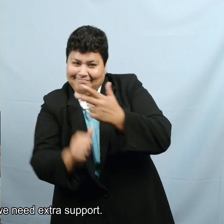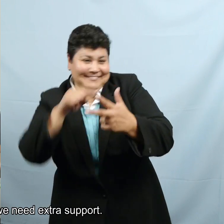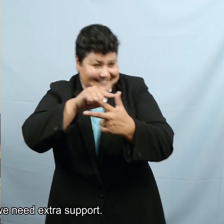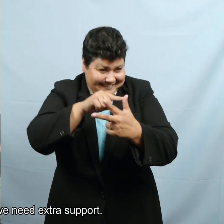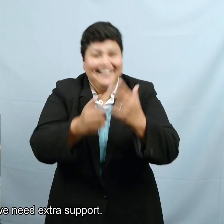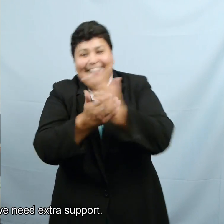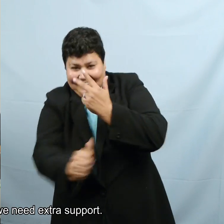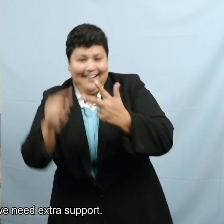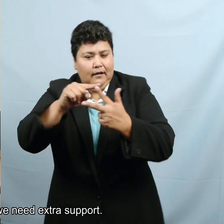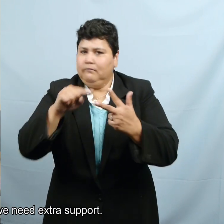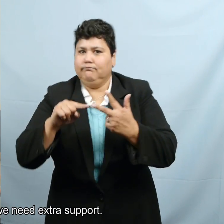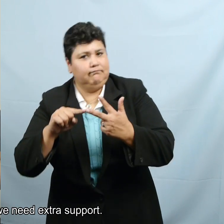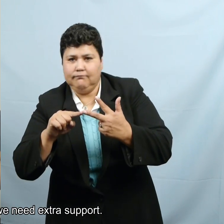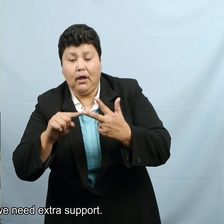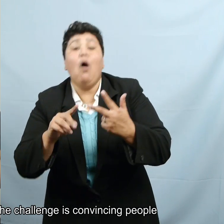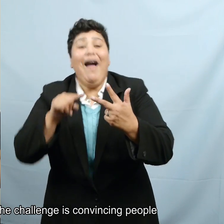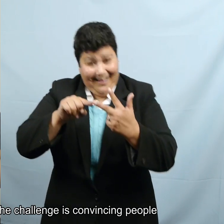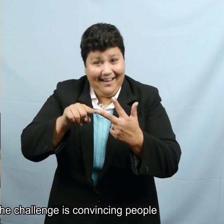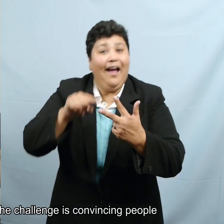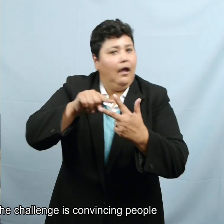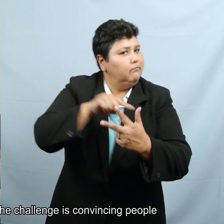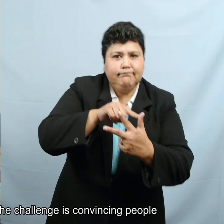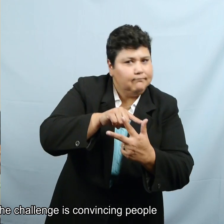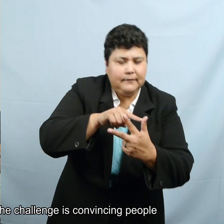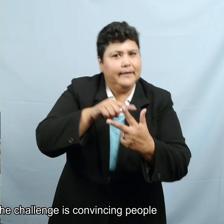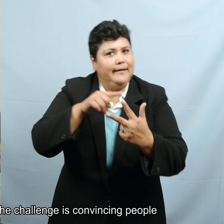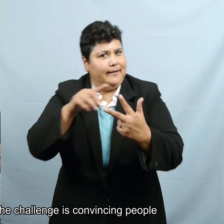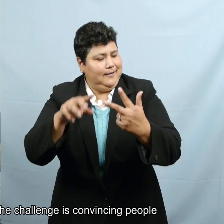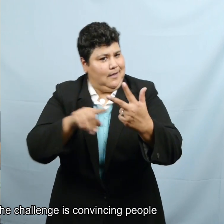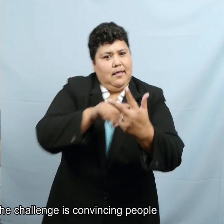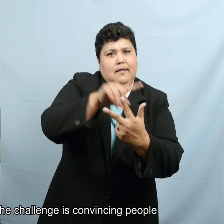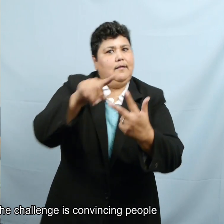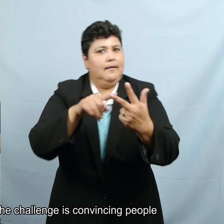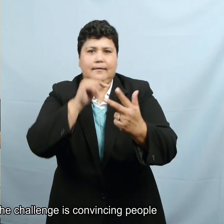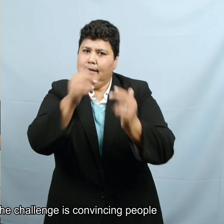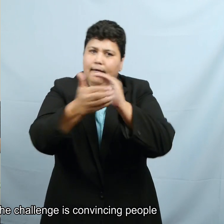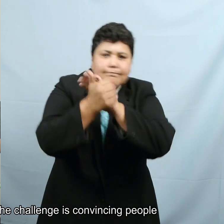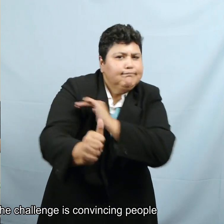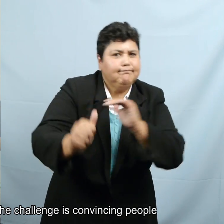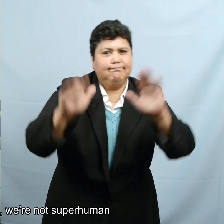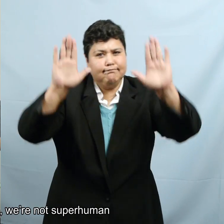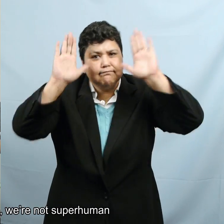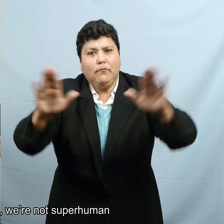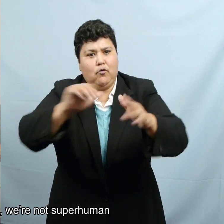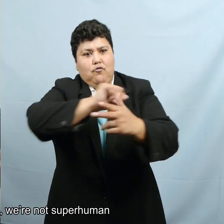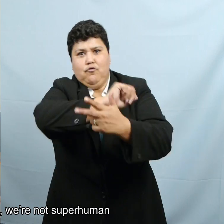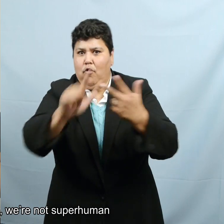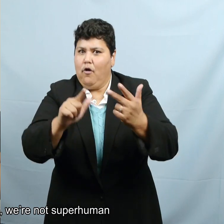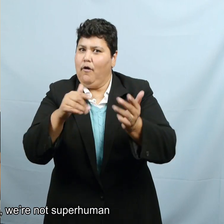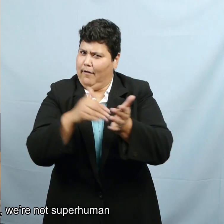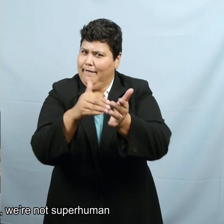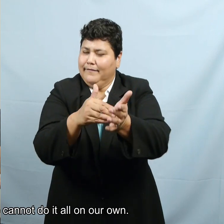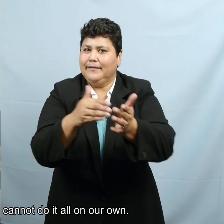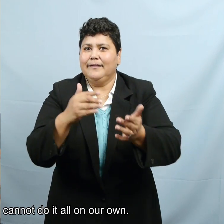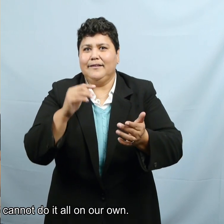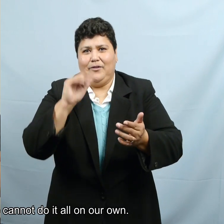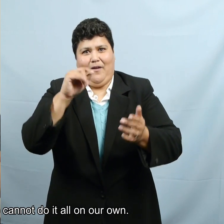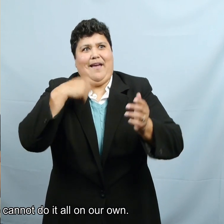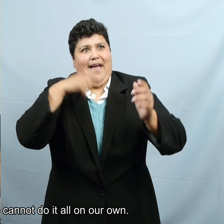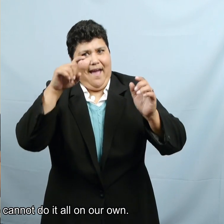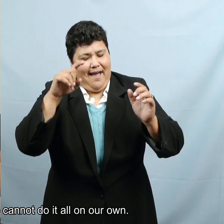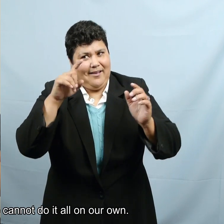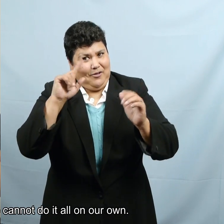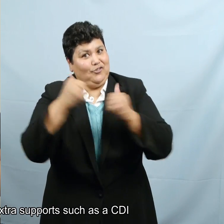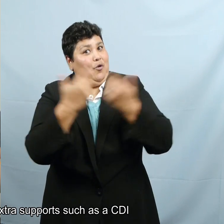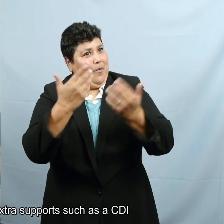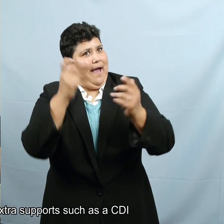languages and we need extra support. And so some of the challenges is convincing people that no, we're not superhuman and no, we cannot do